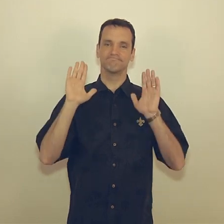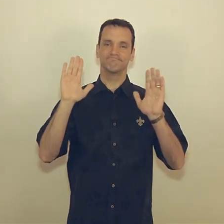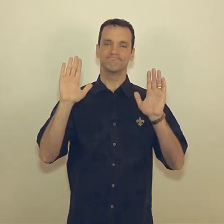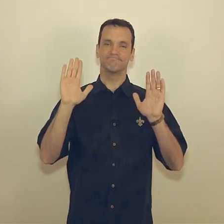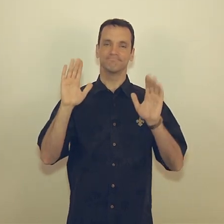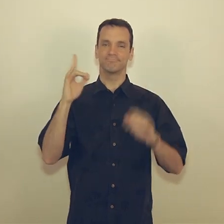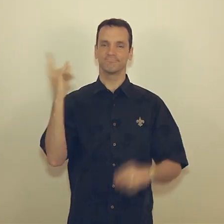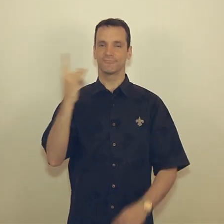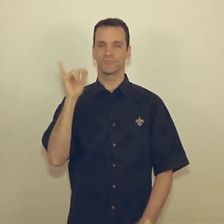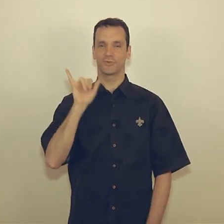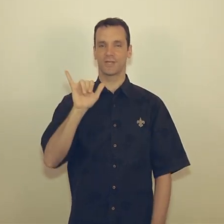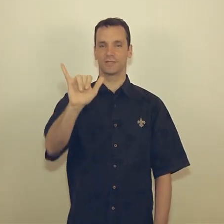Blessed be God forever.